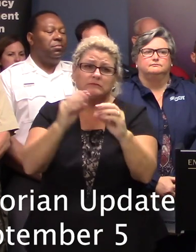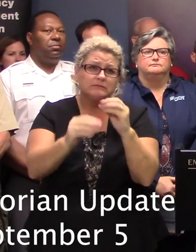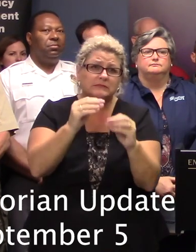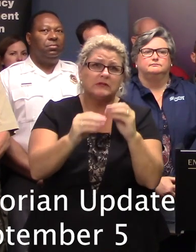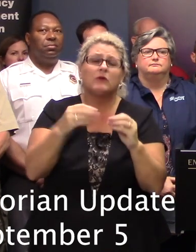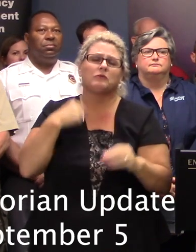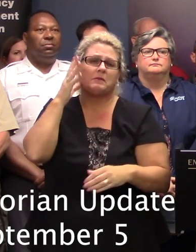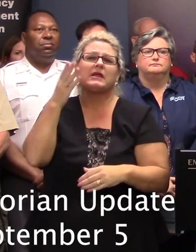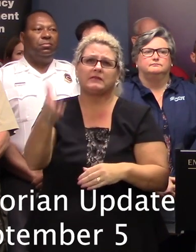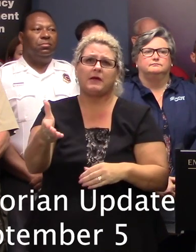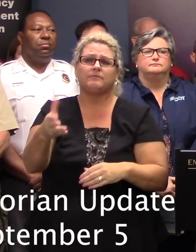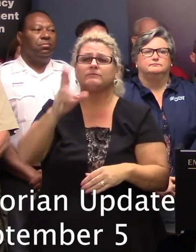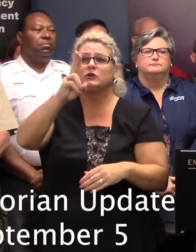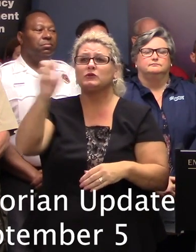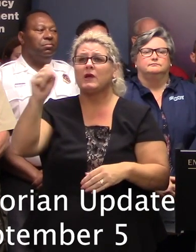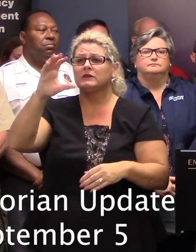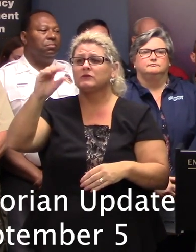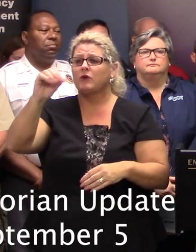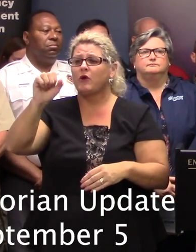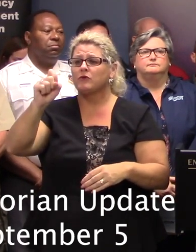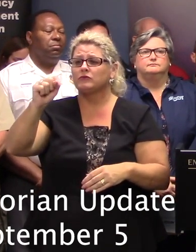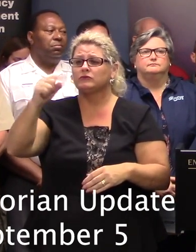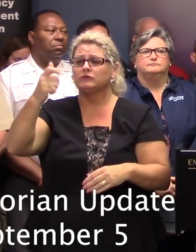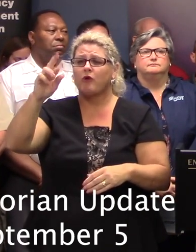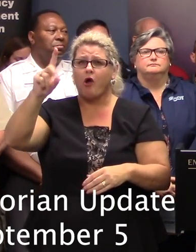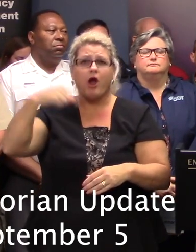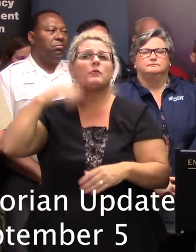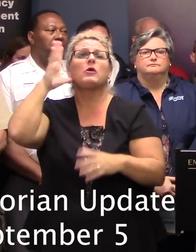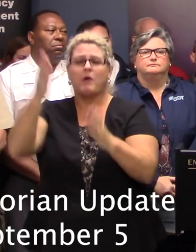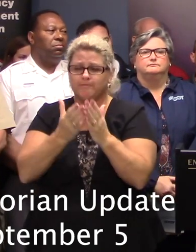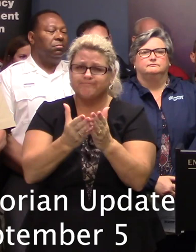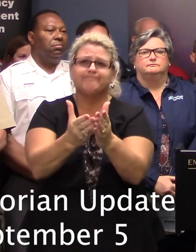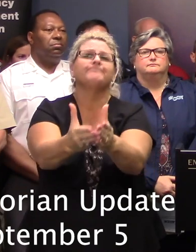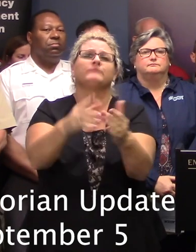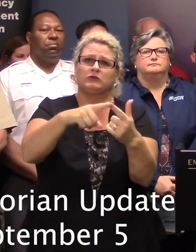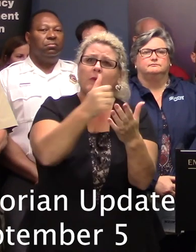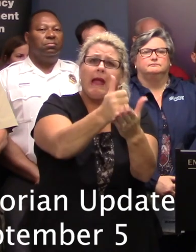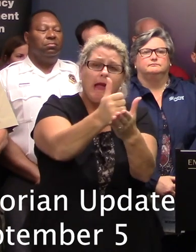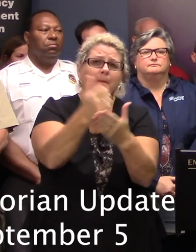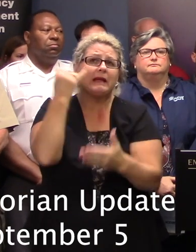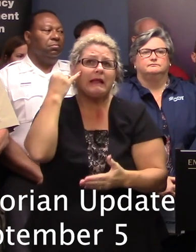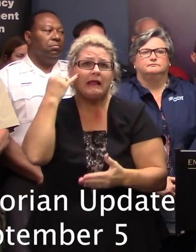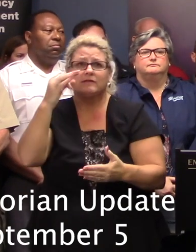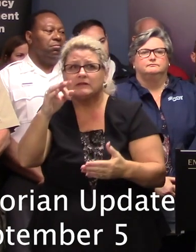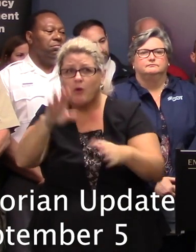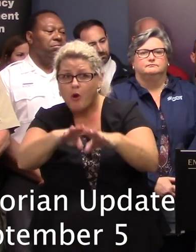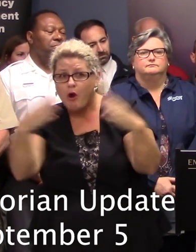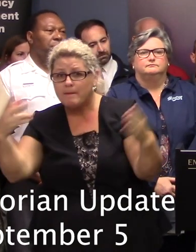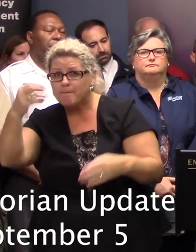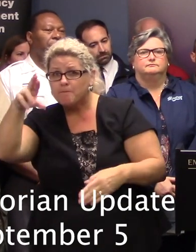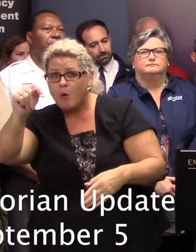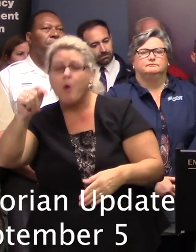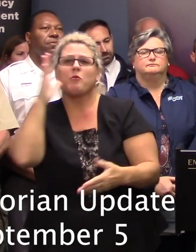In support of the U.S. Coast Guard, we will deploy our survey vessels into the federal channels to assist with the decision on when to open the ports.